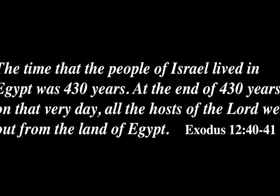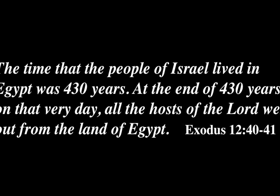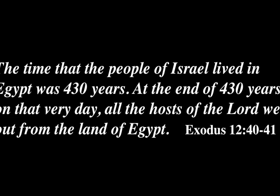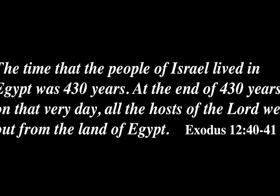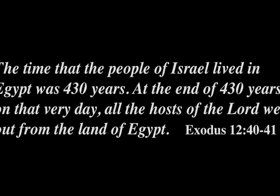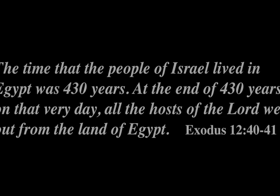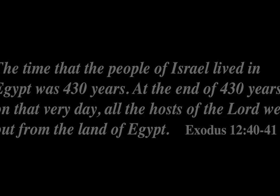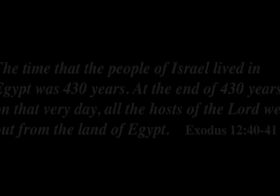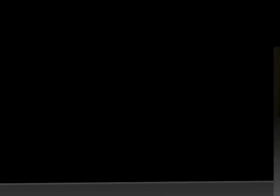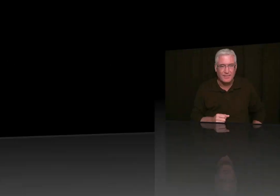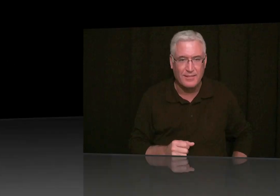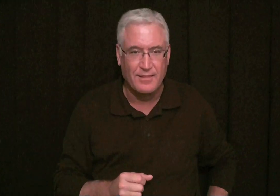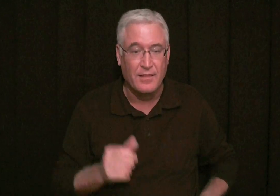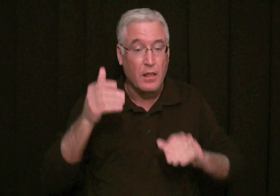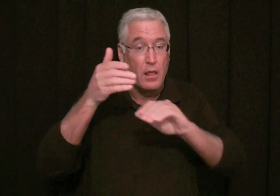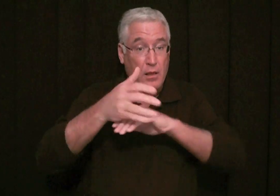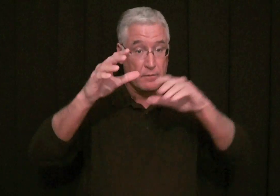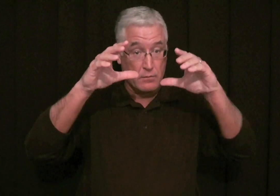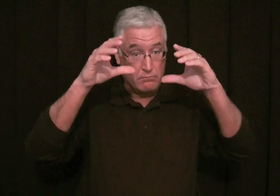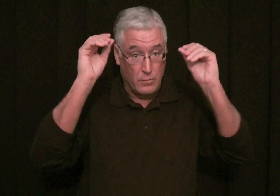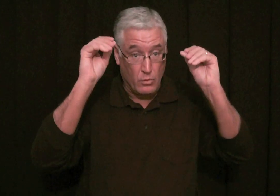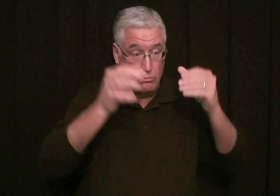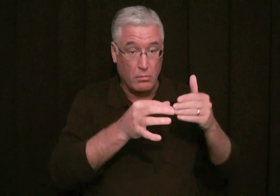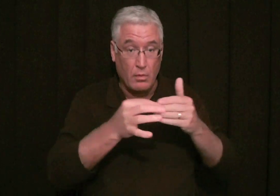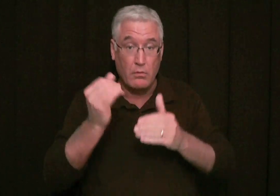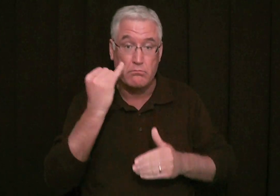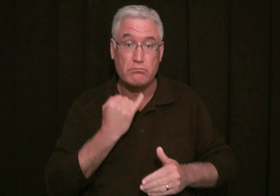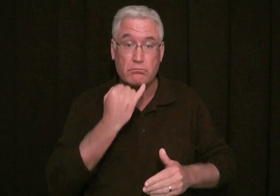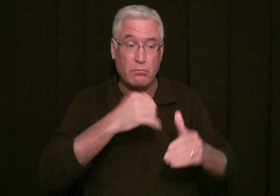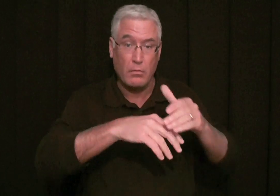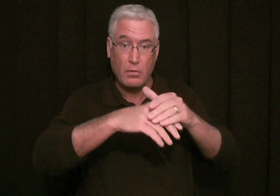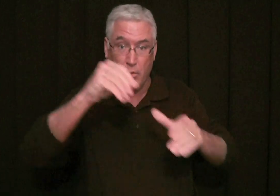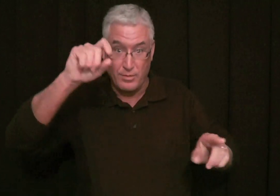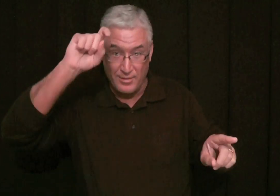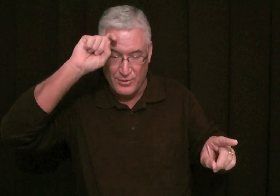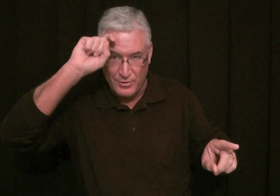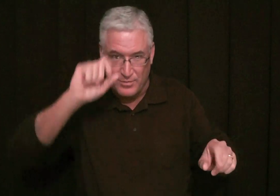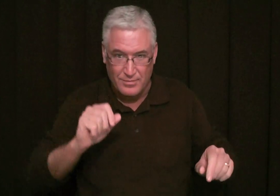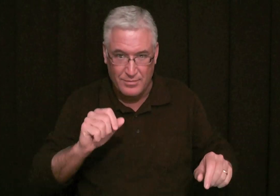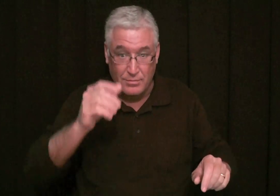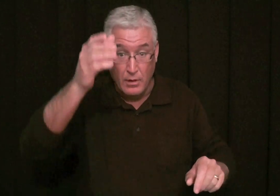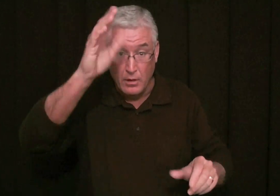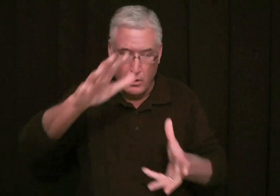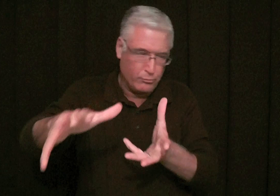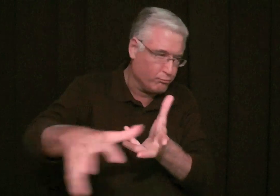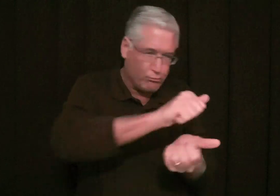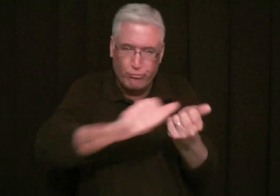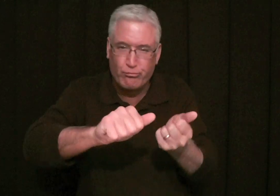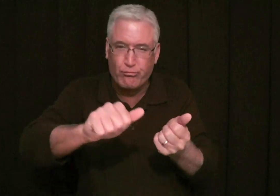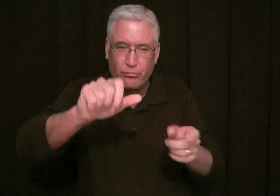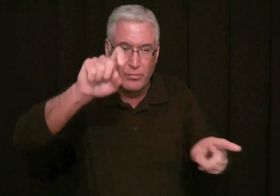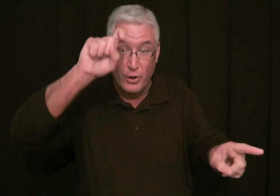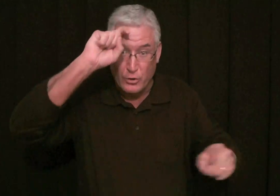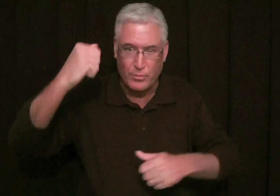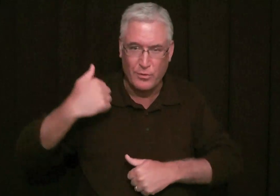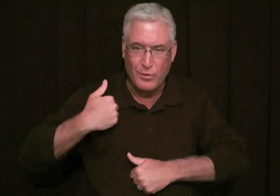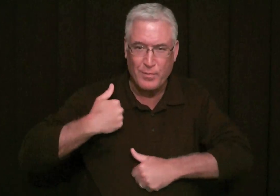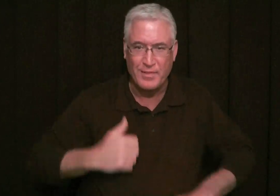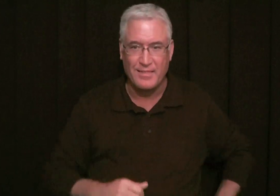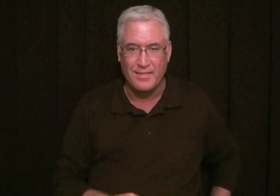Lord went out from the land of Egypt. After Moses led the Israelites out of Egypt, God destroyed the Egyptian army.